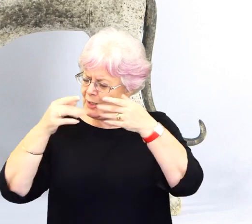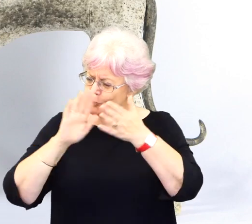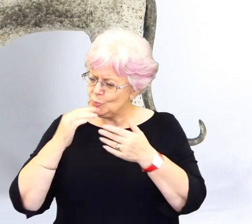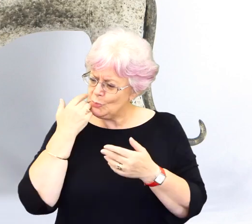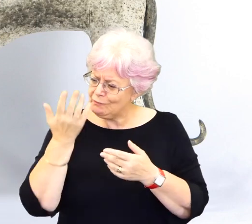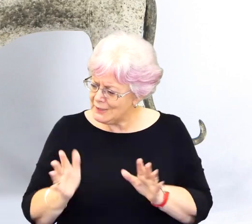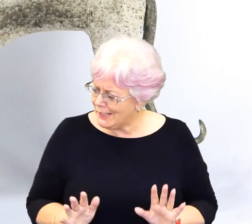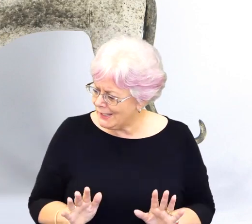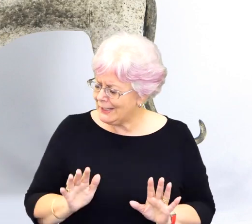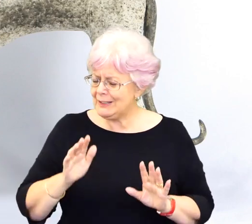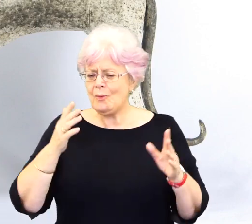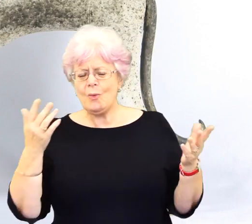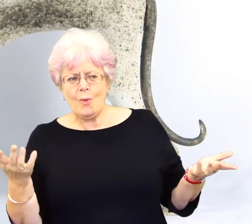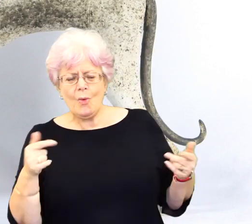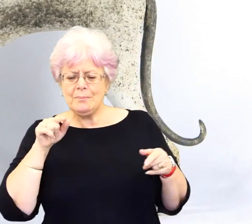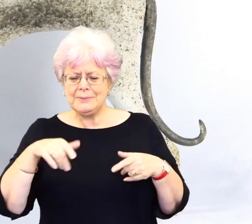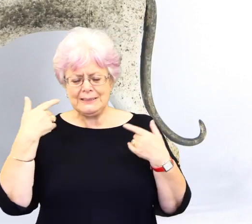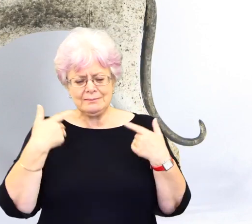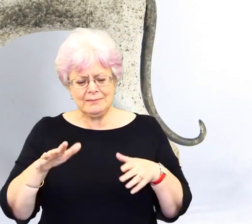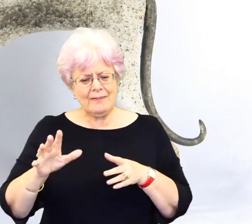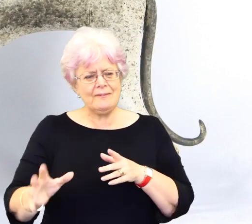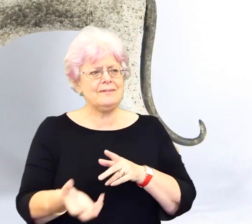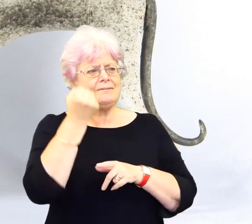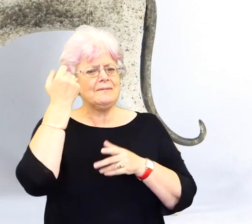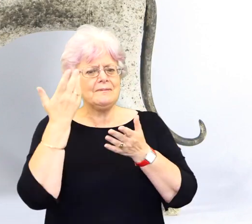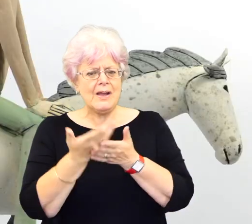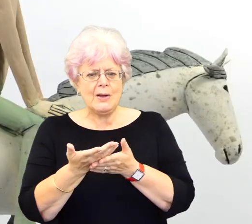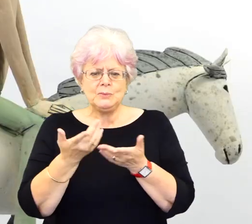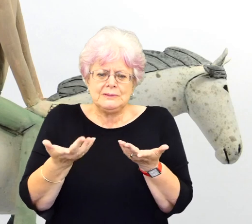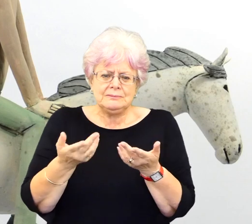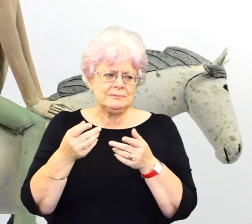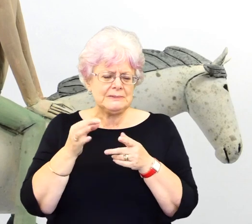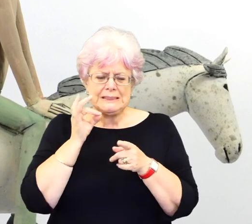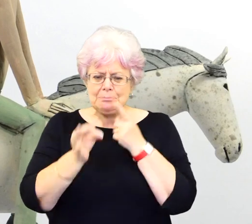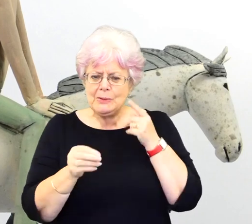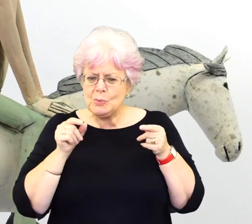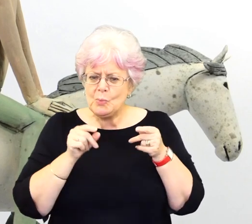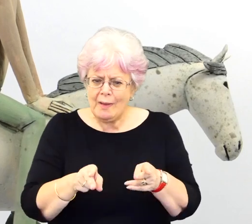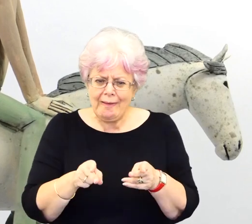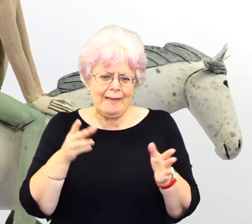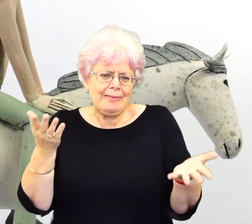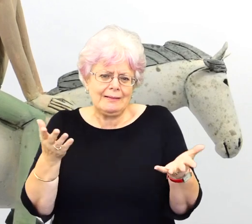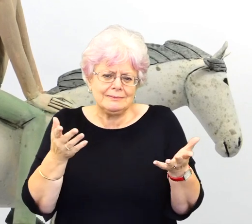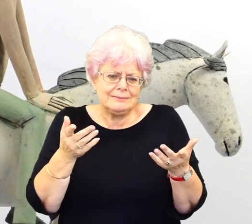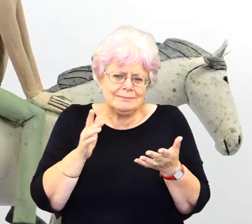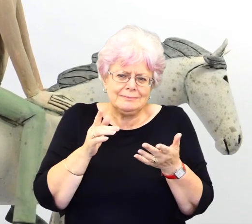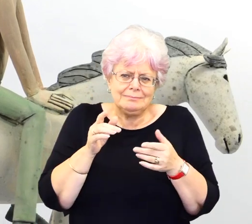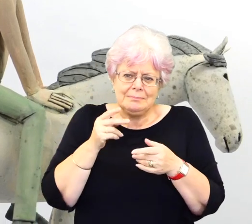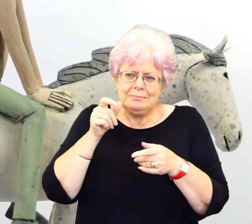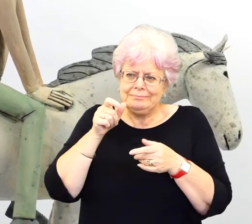challenged by, um, or have you found particular ways of knowing that legs are